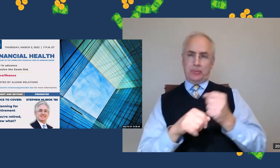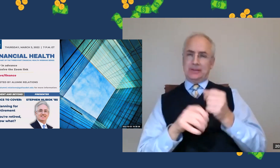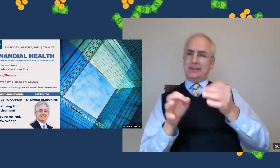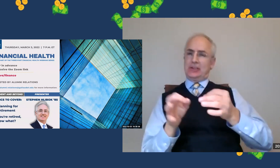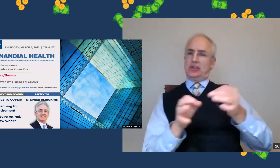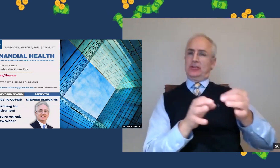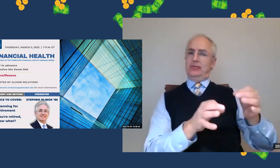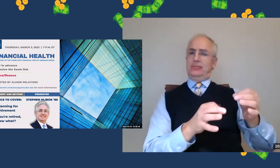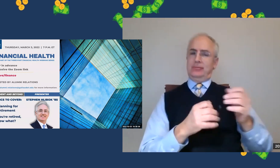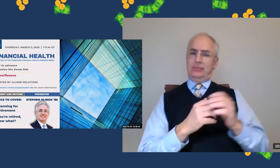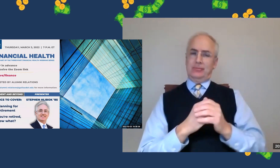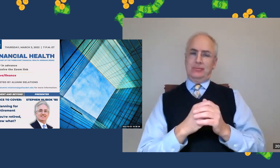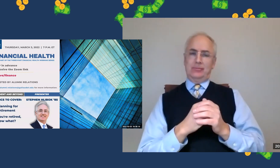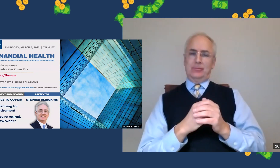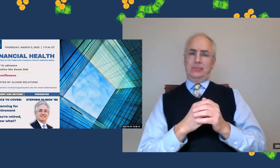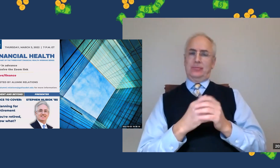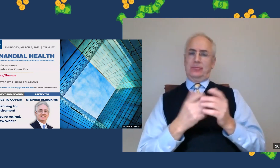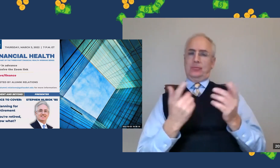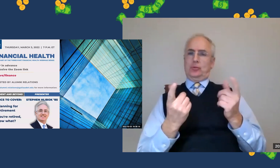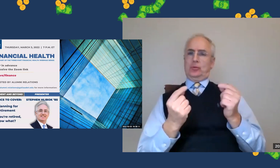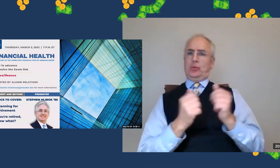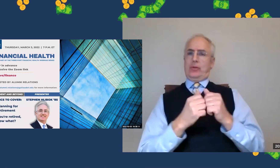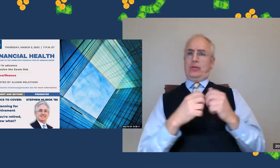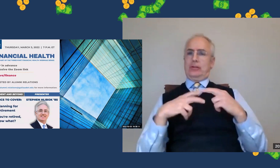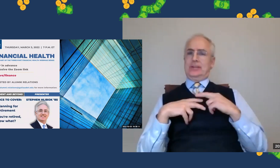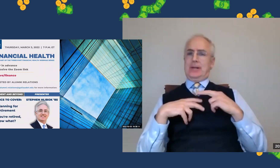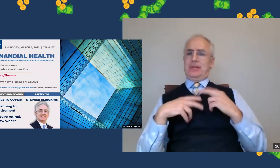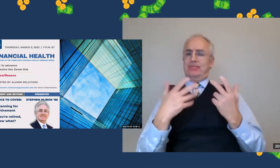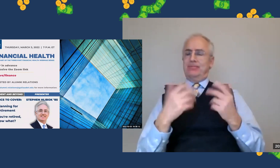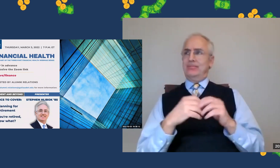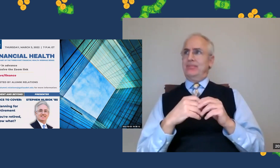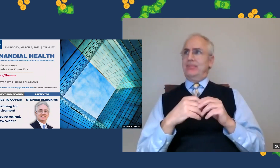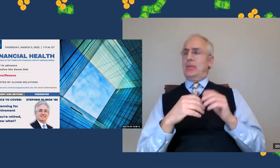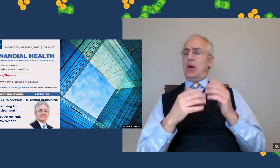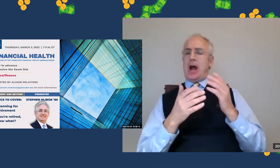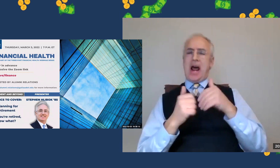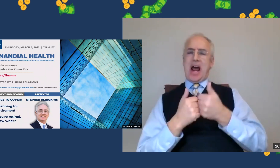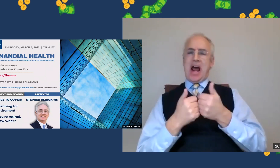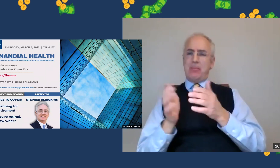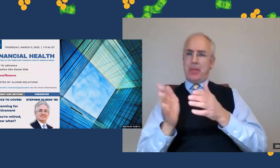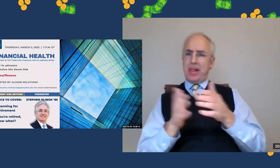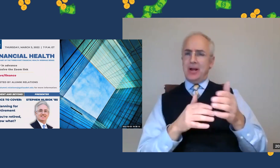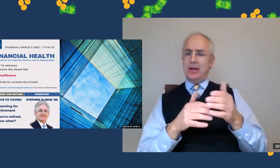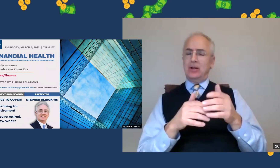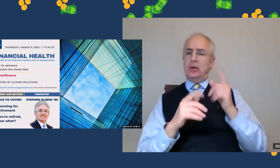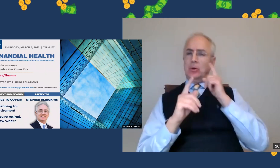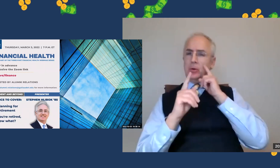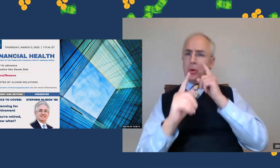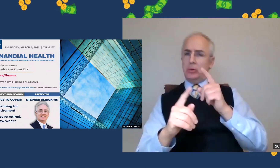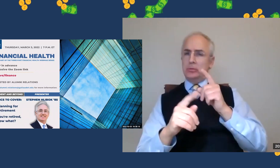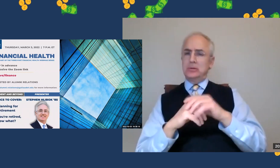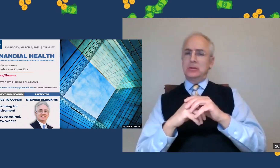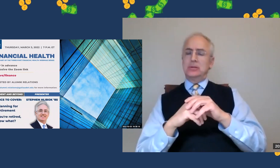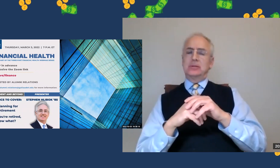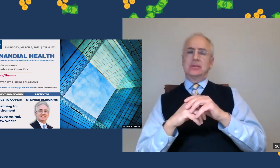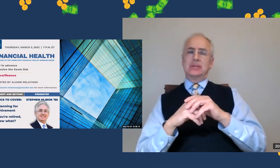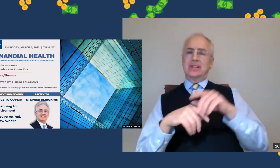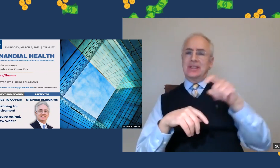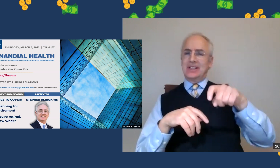It's a very critical moment. People need to make a lot of important decisions when it comes to retirement. They need to consider how to